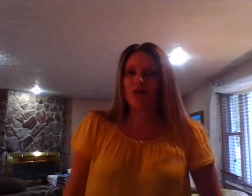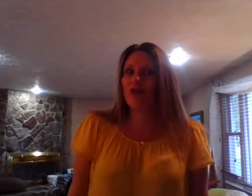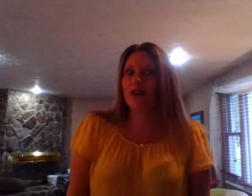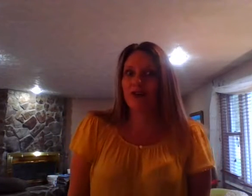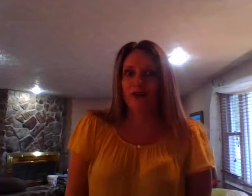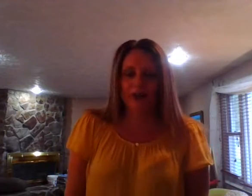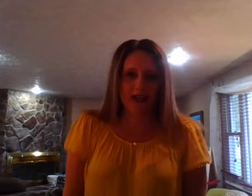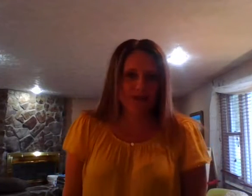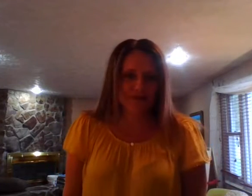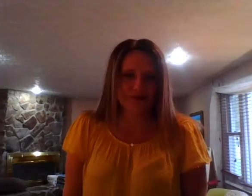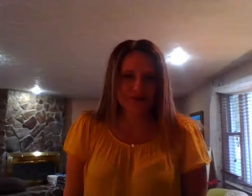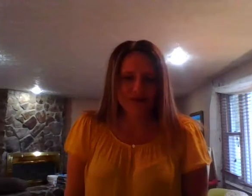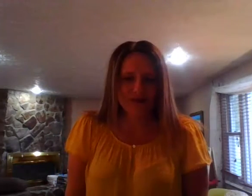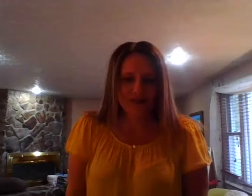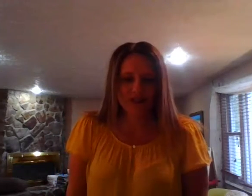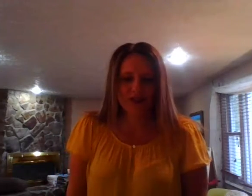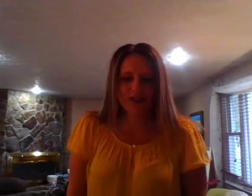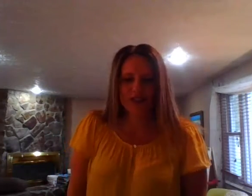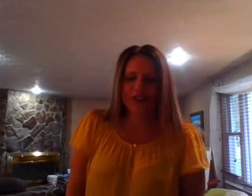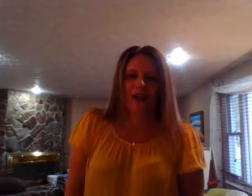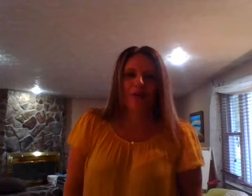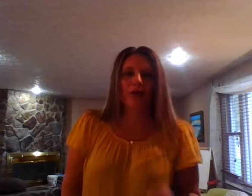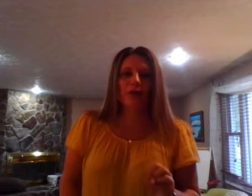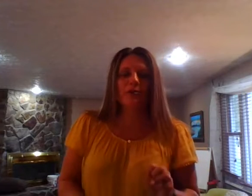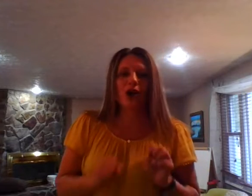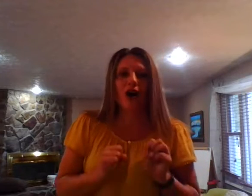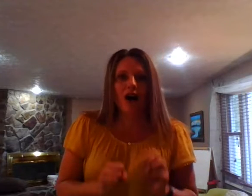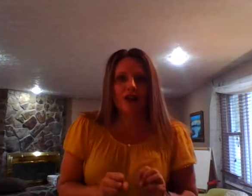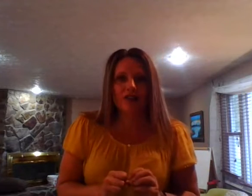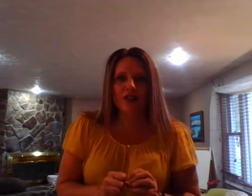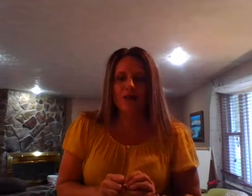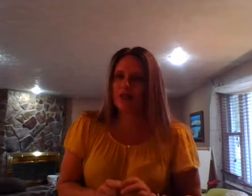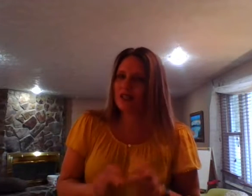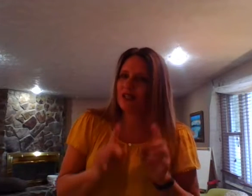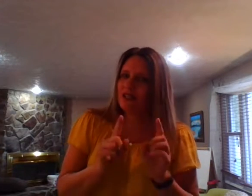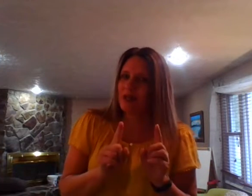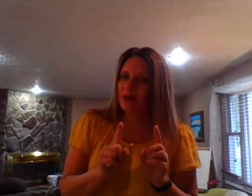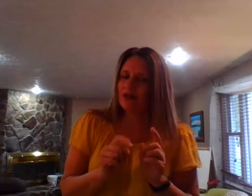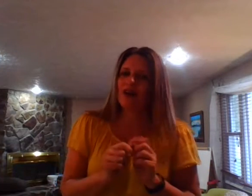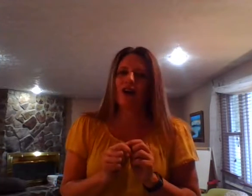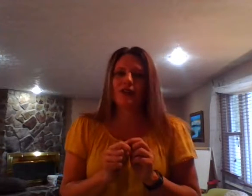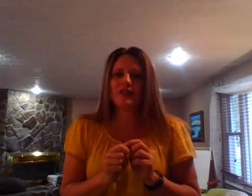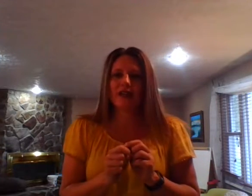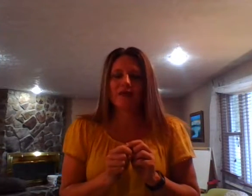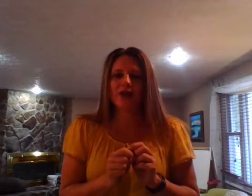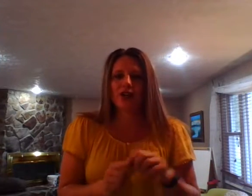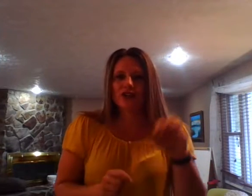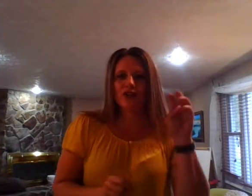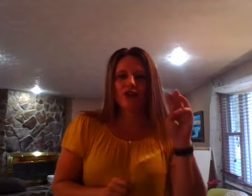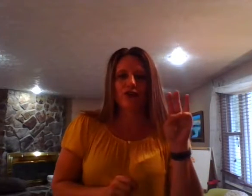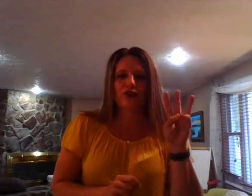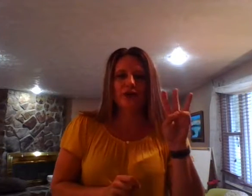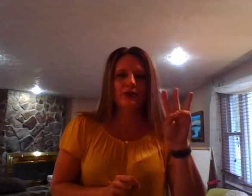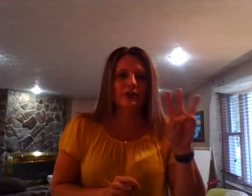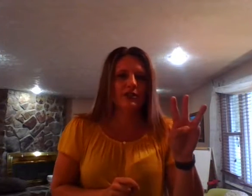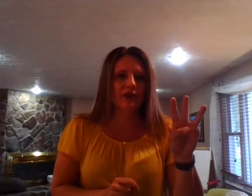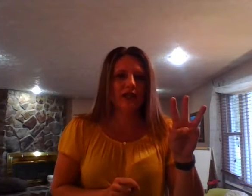feel free. It's really fun. But remember, all of the numbers in a double are the same. So if your first number is three,